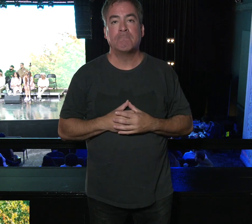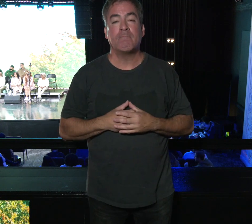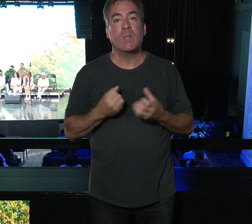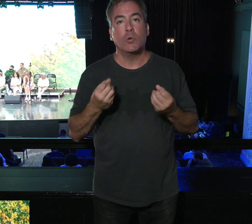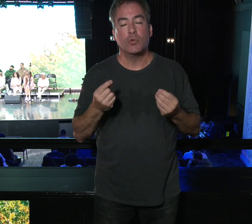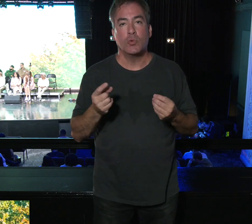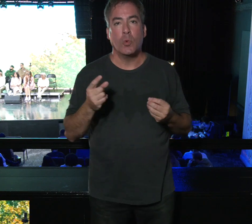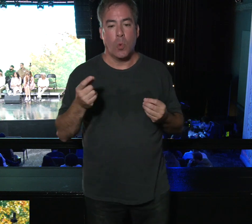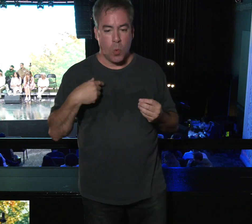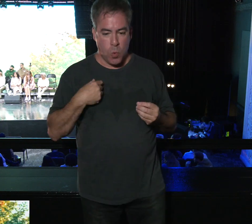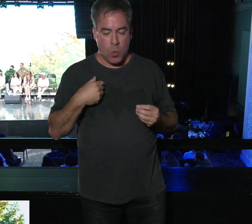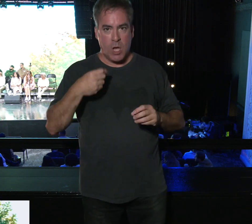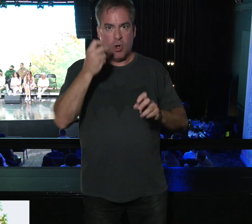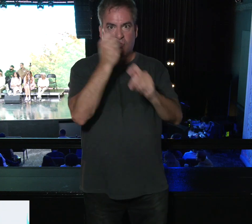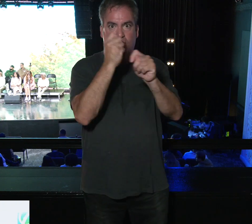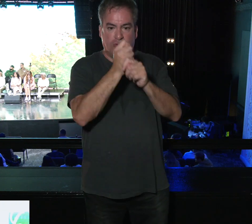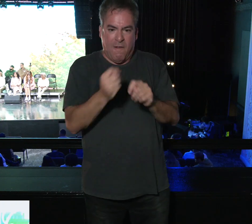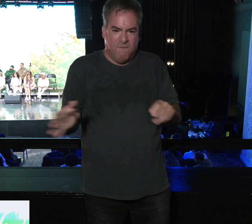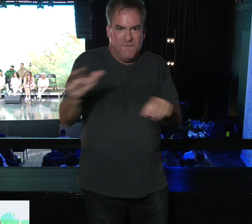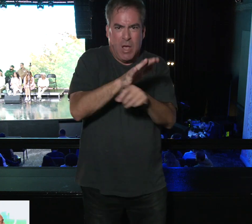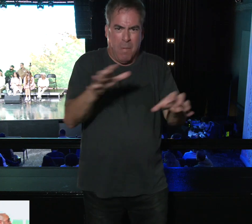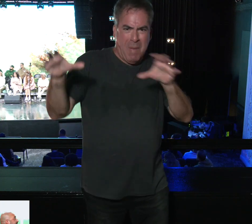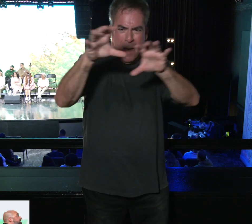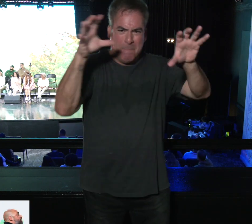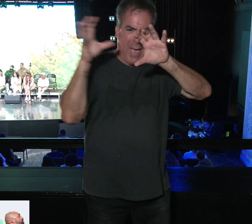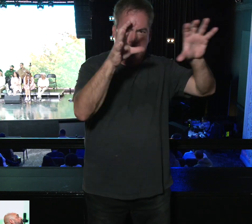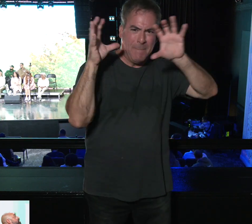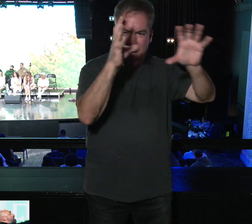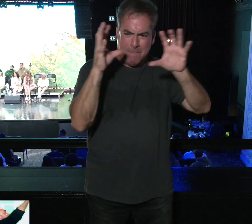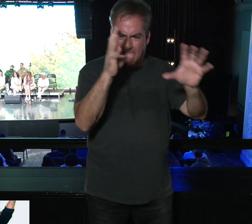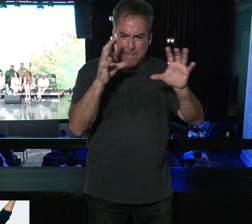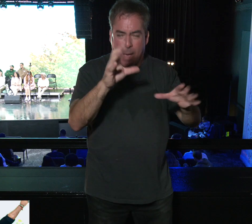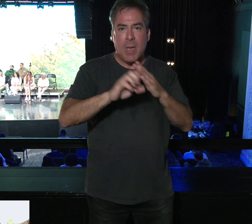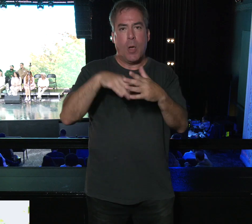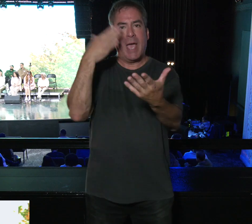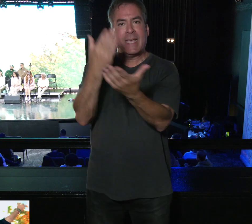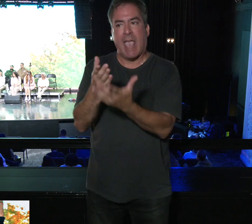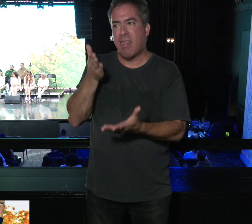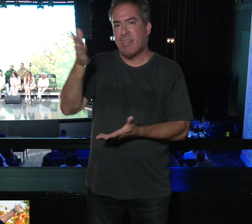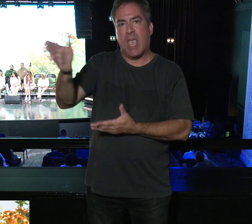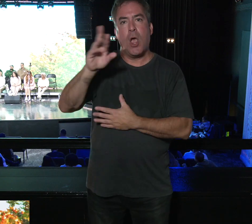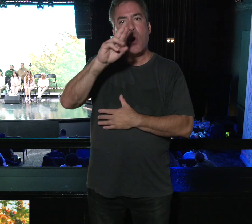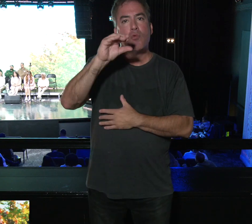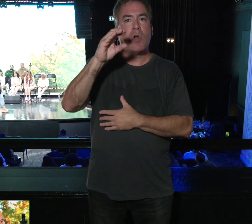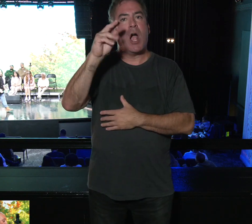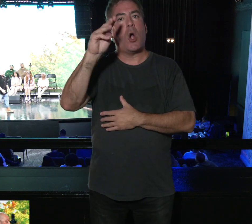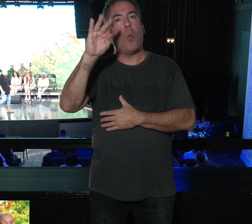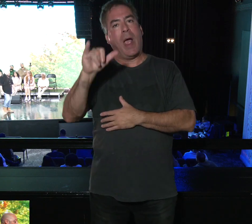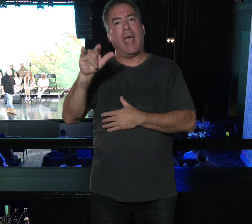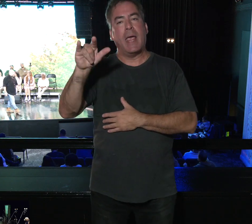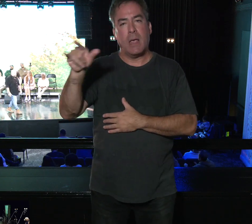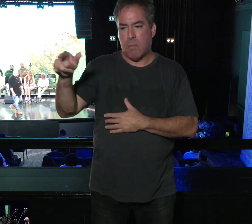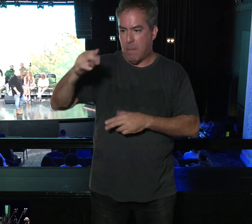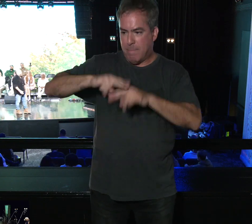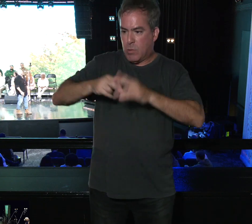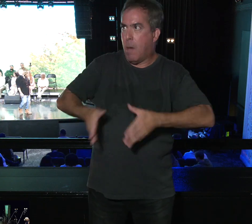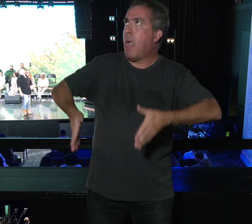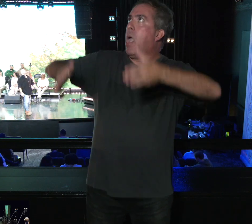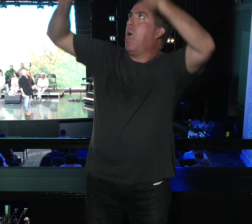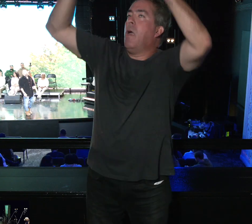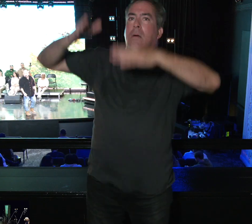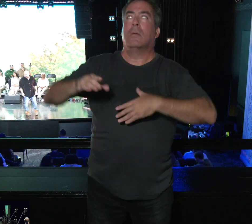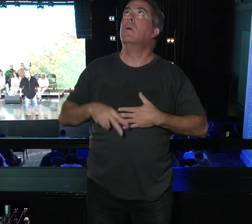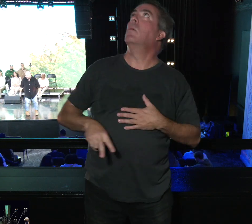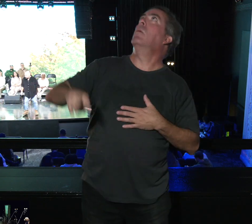So we get, we fill the trucks up and we get over to the Rockaways and, you know, there's these big buildings that got like 40 floors. And we're